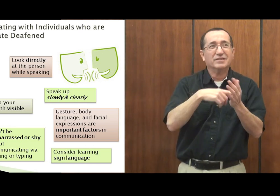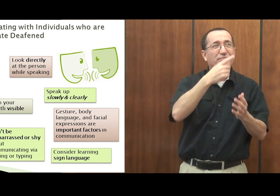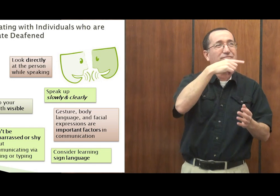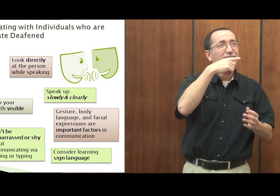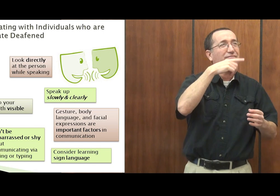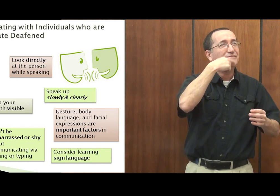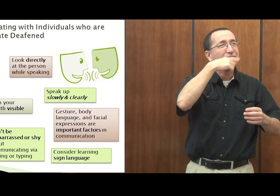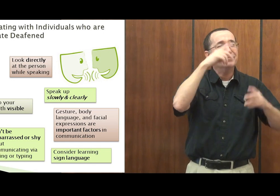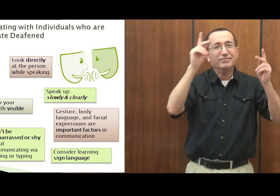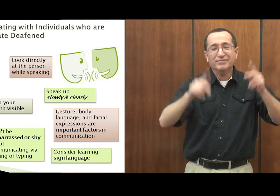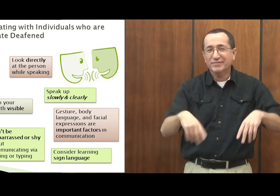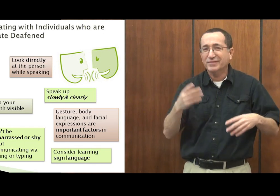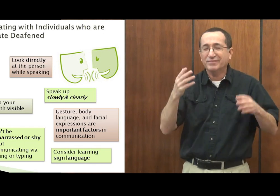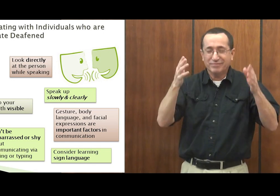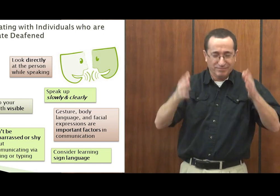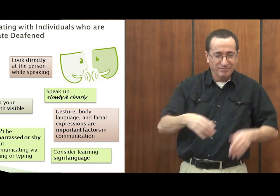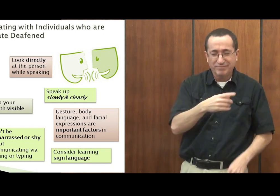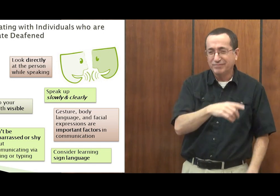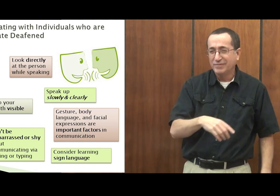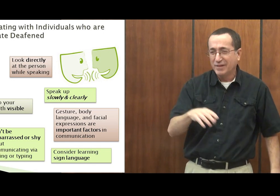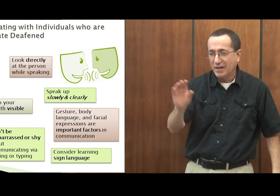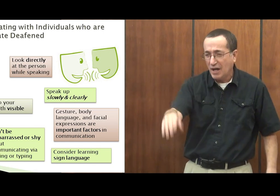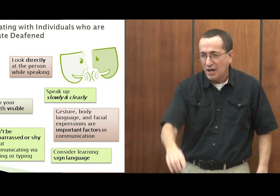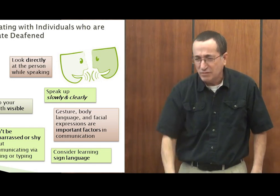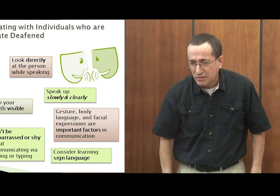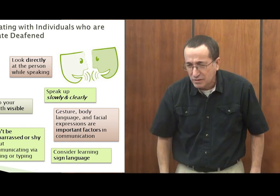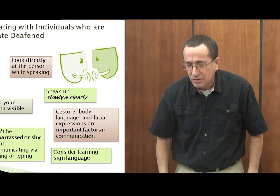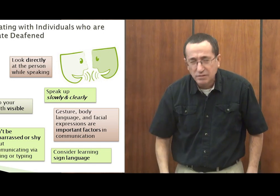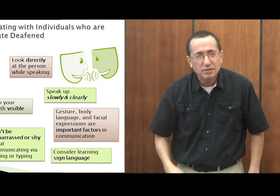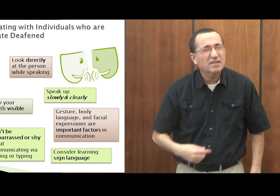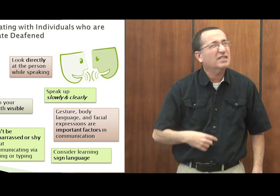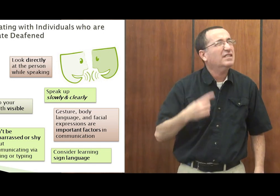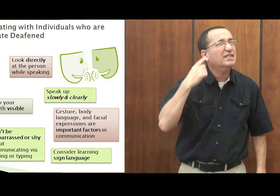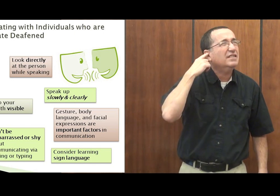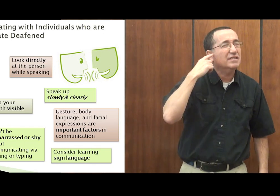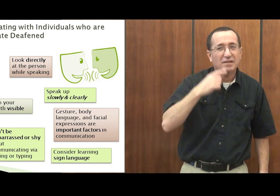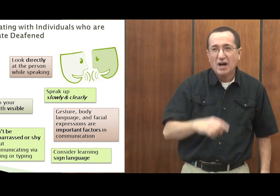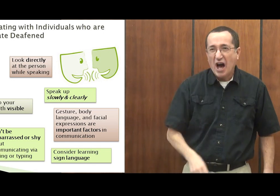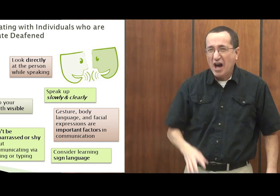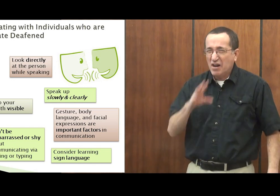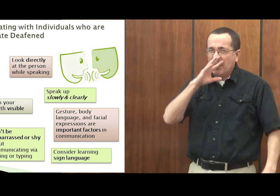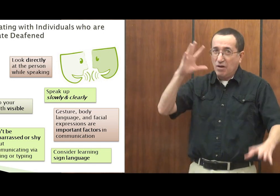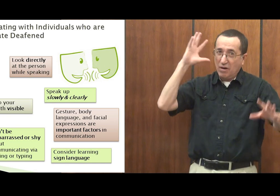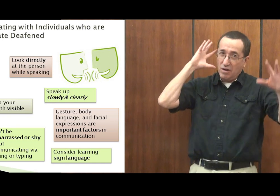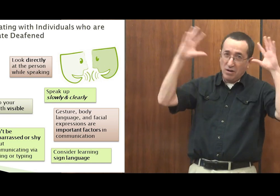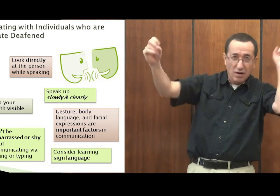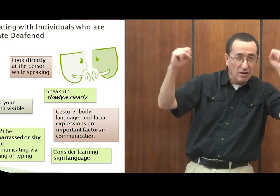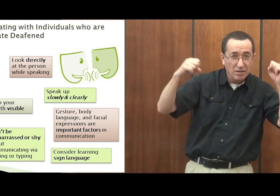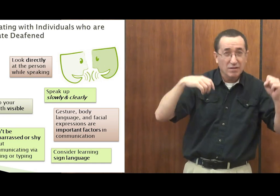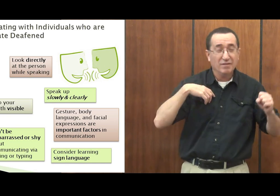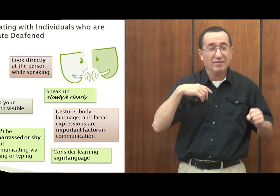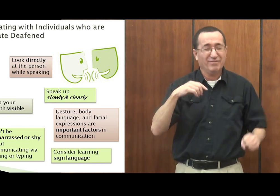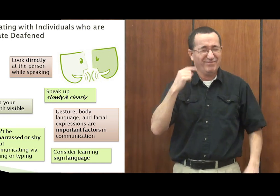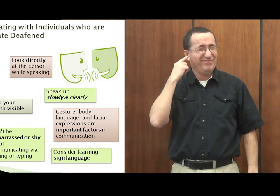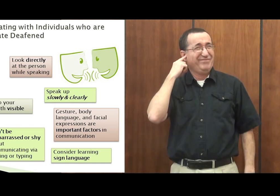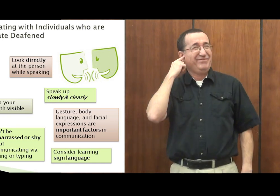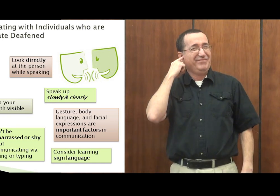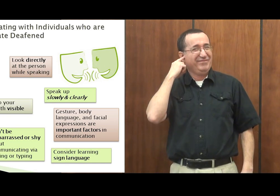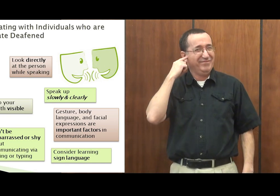happened all the time. I'd meet a hearing person and they'd be like, hey. And I'd be like, hey. And then they'd start yelling at me. I'm like,